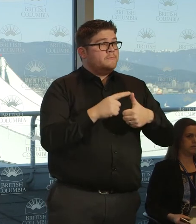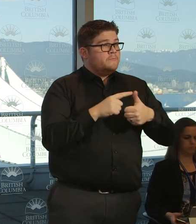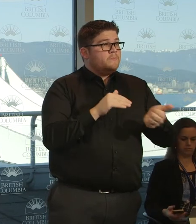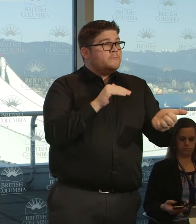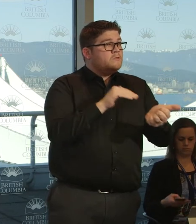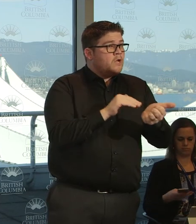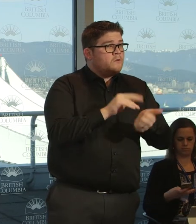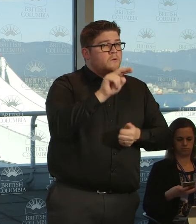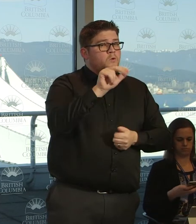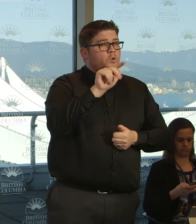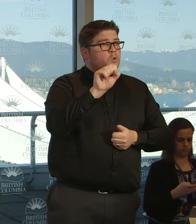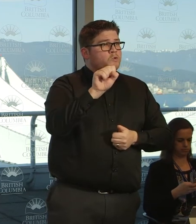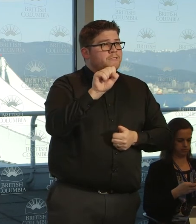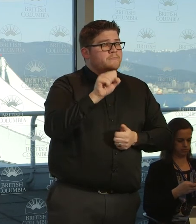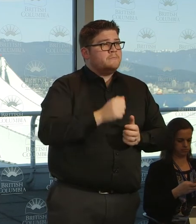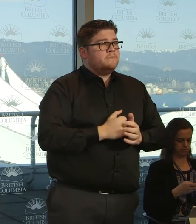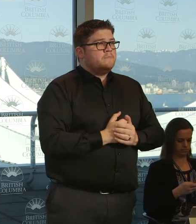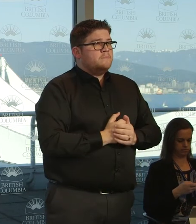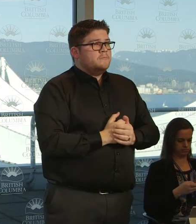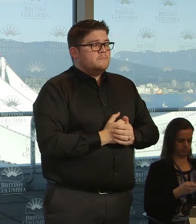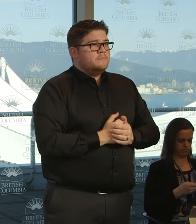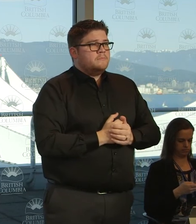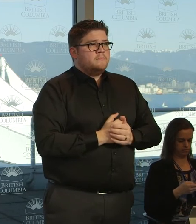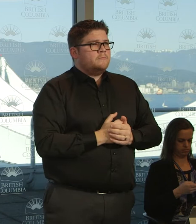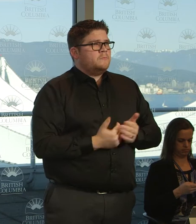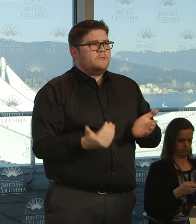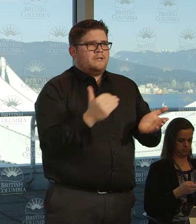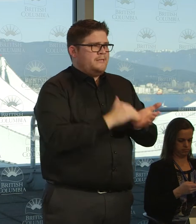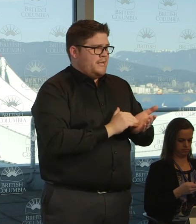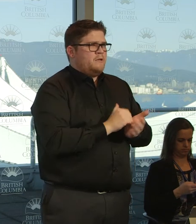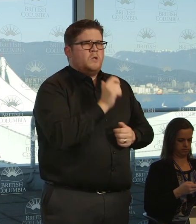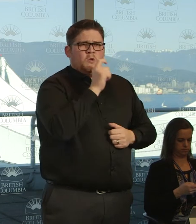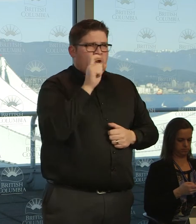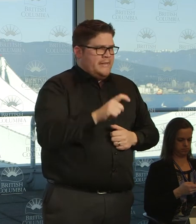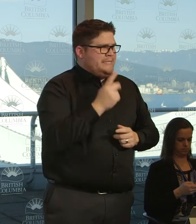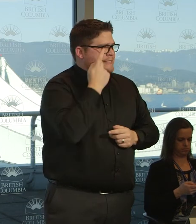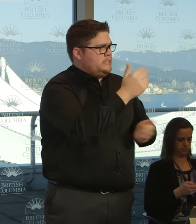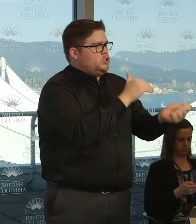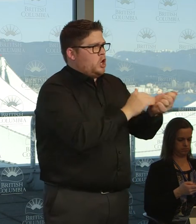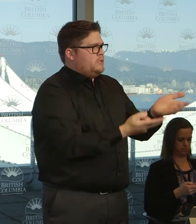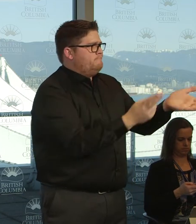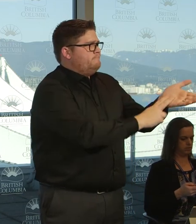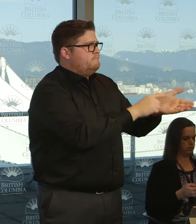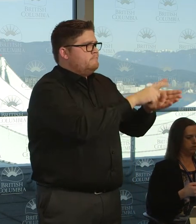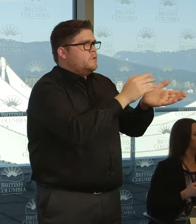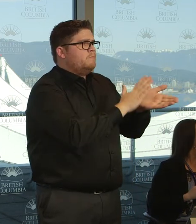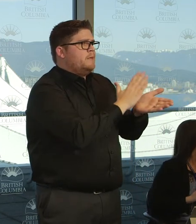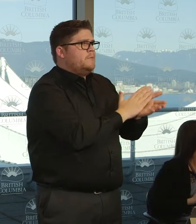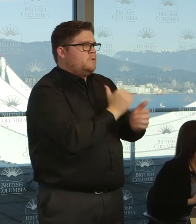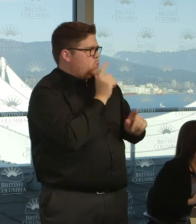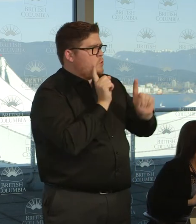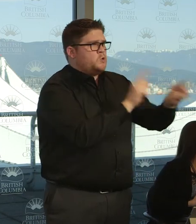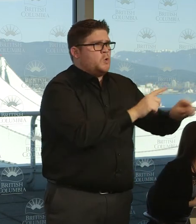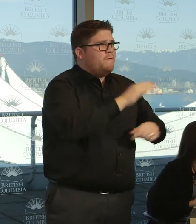this before, but we'll repeat. Really, there is no need for doctor's notes, particularly in this situation that we are in